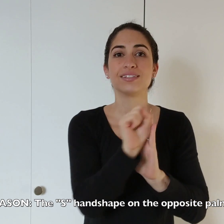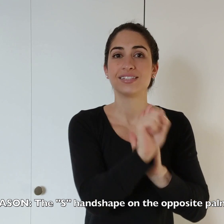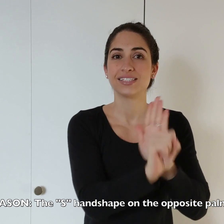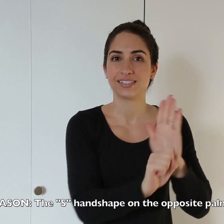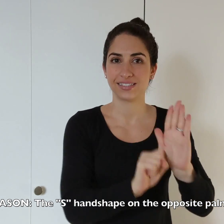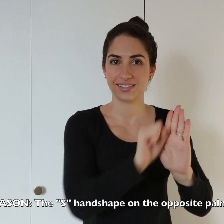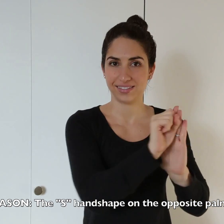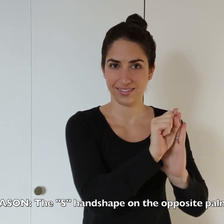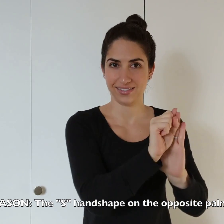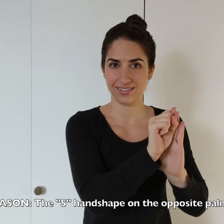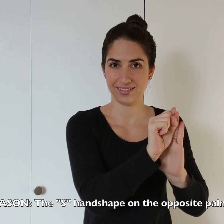SEASON.